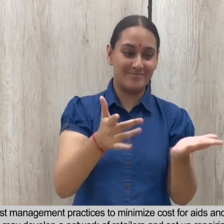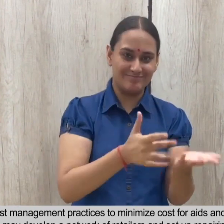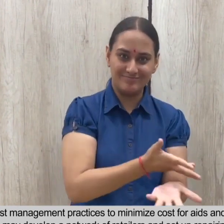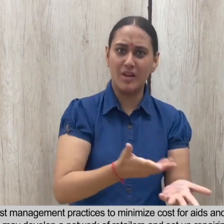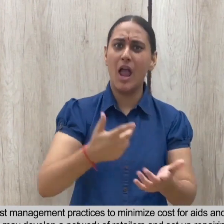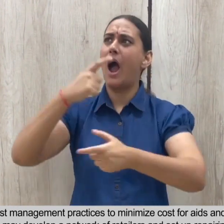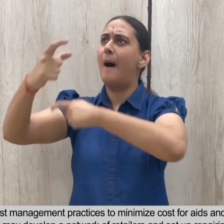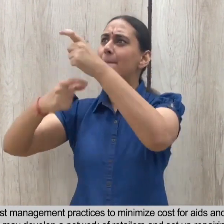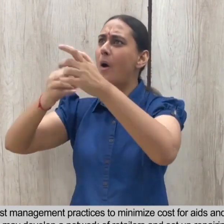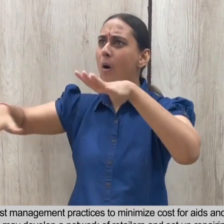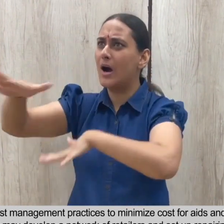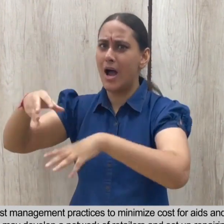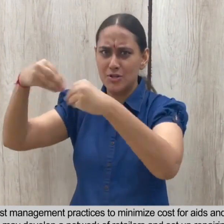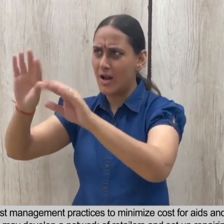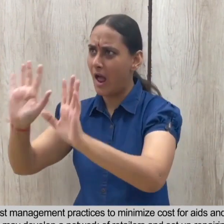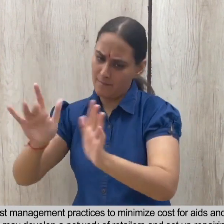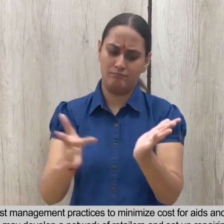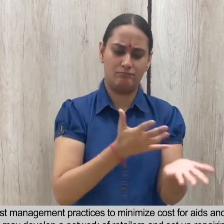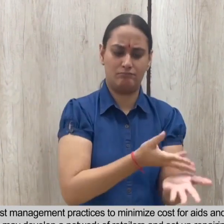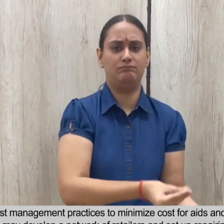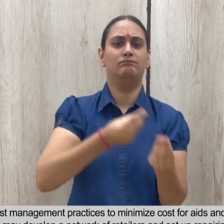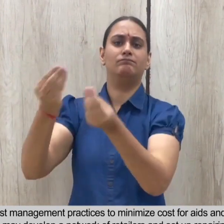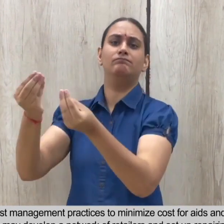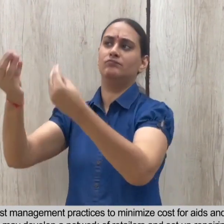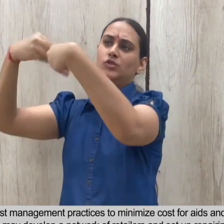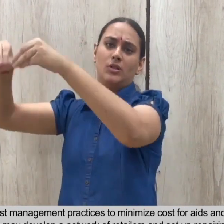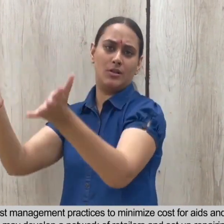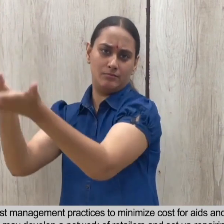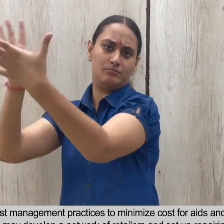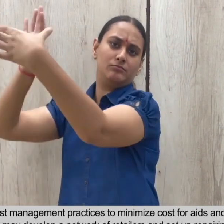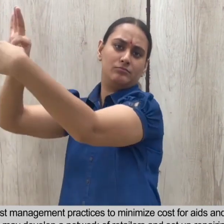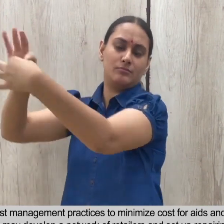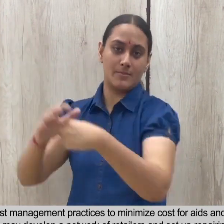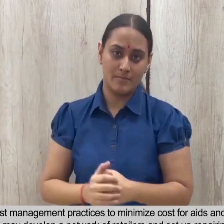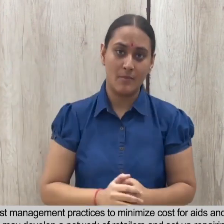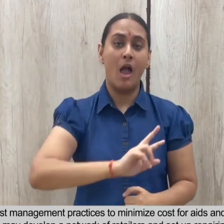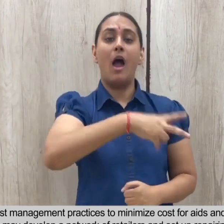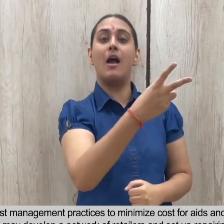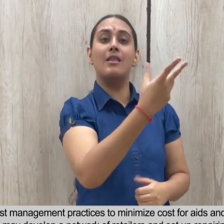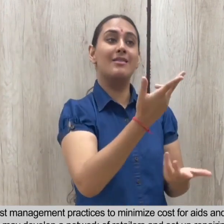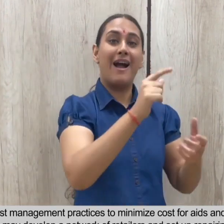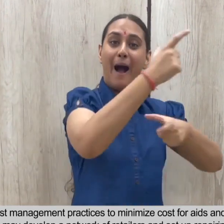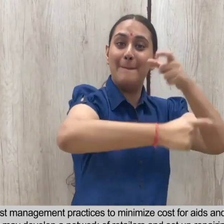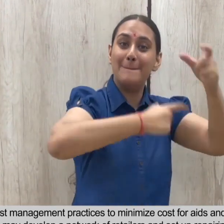16.4 of retailers and set up repairing units through these networks.